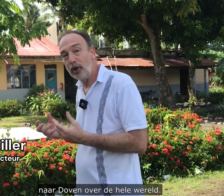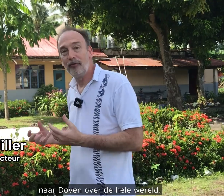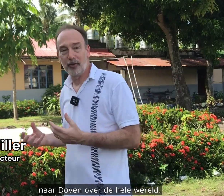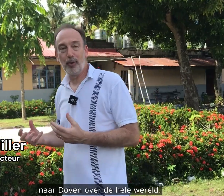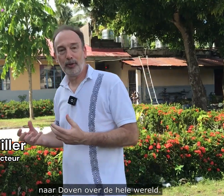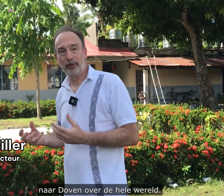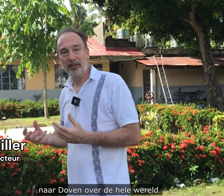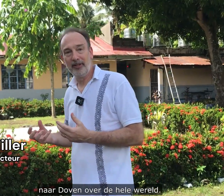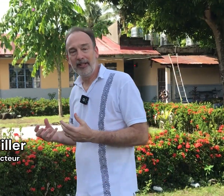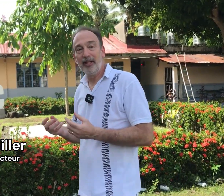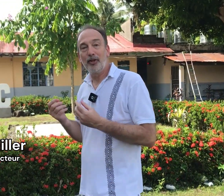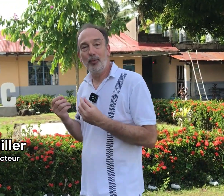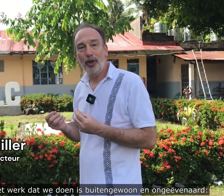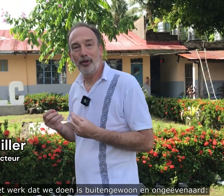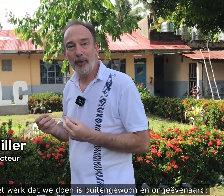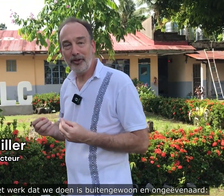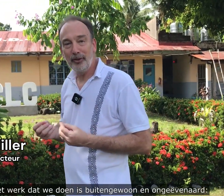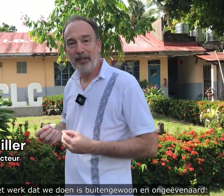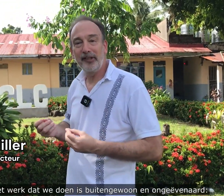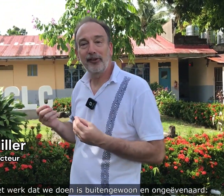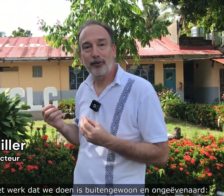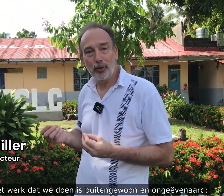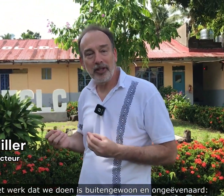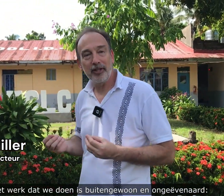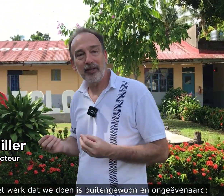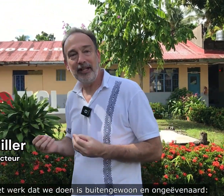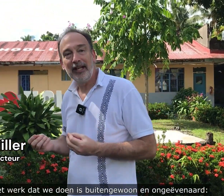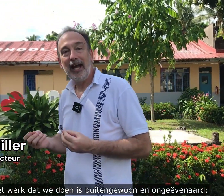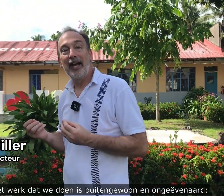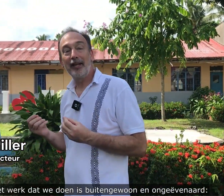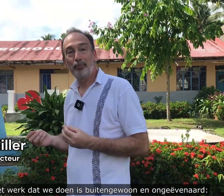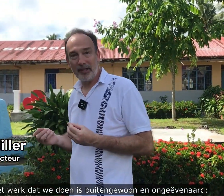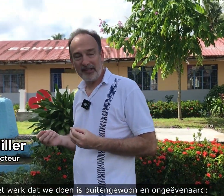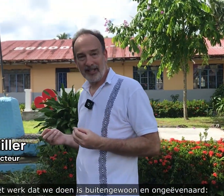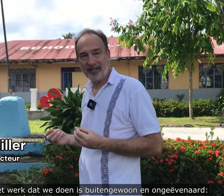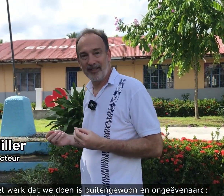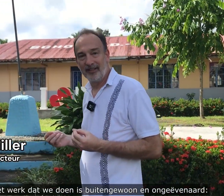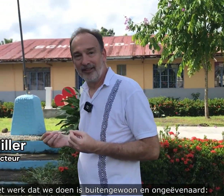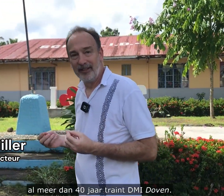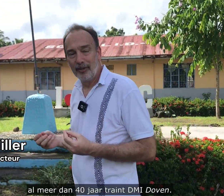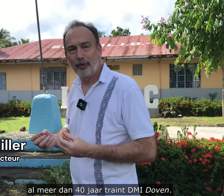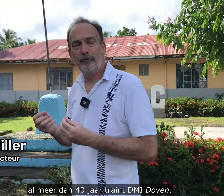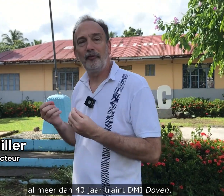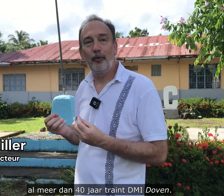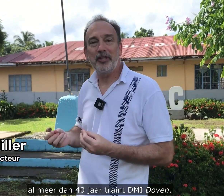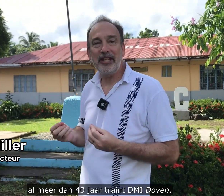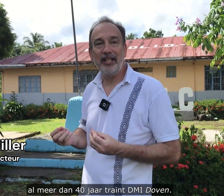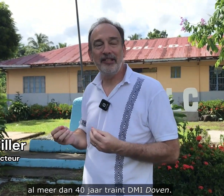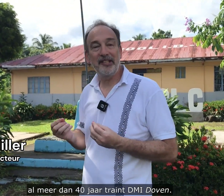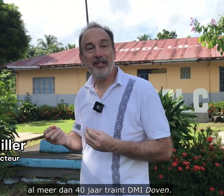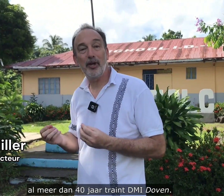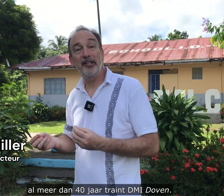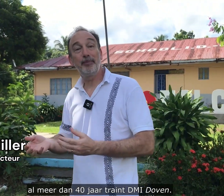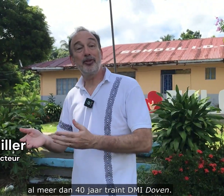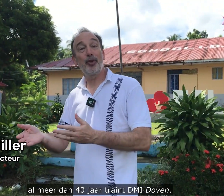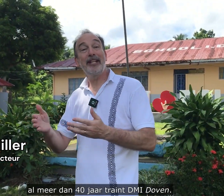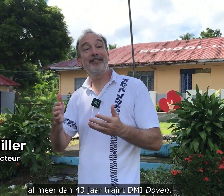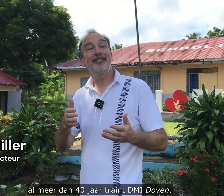over the world. The work that we do is extraordinary and unprecedented. For over 40 years DMI has been training the